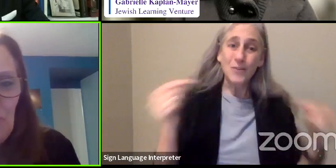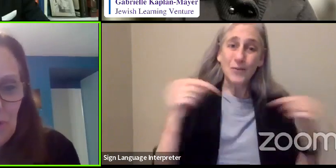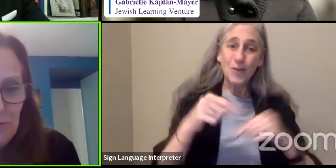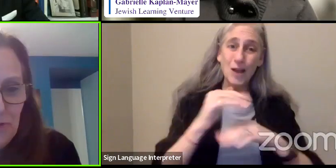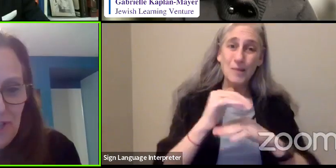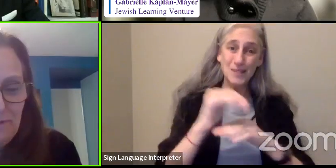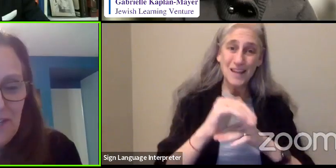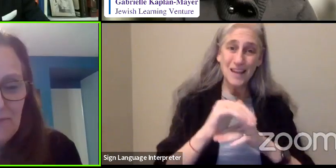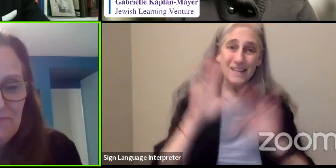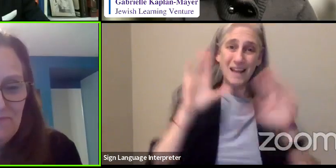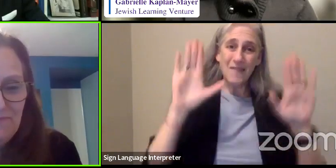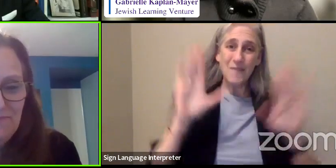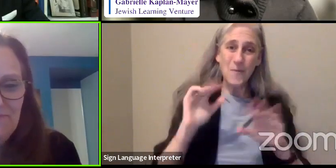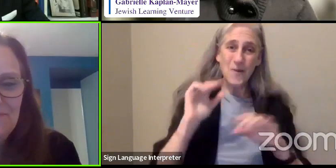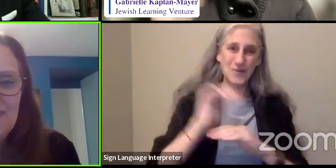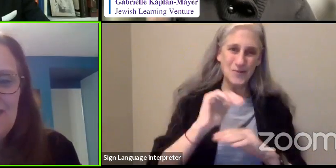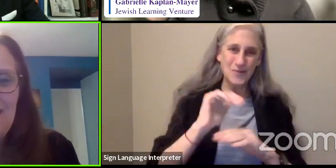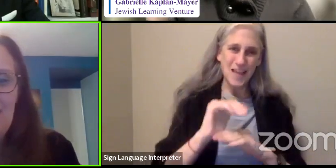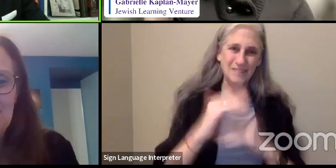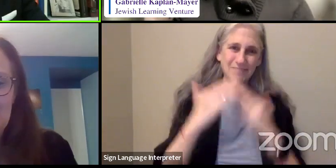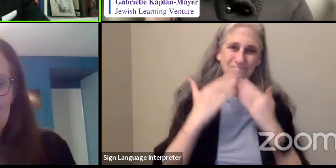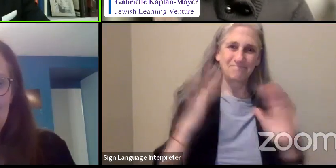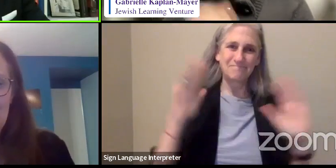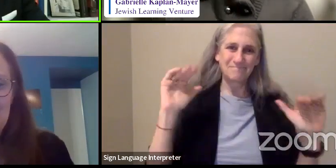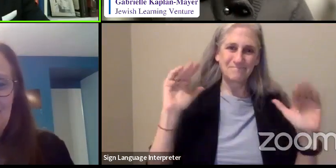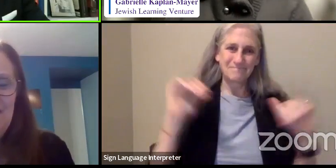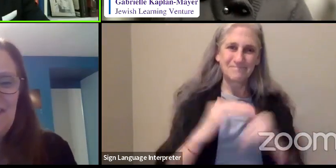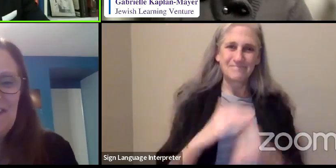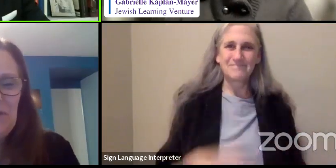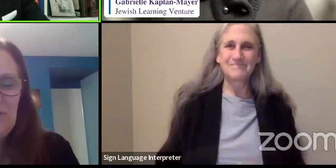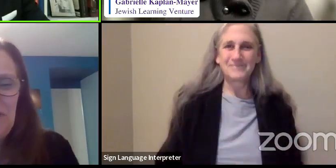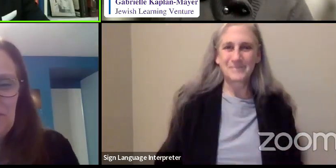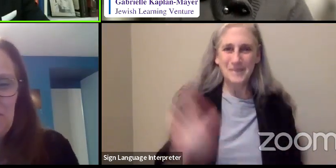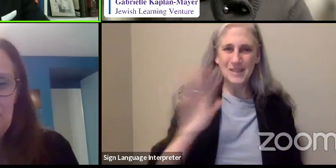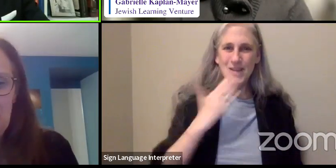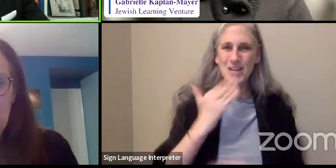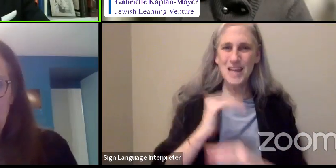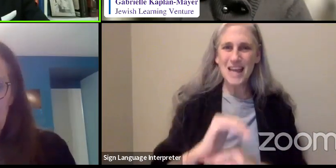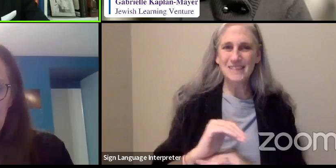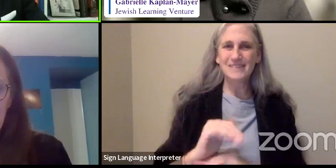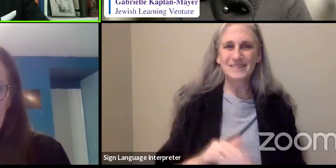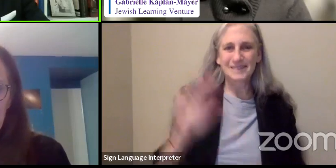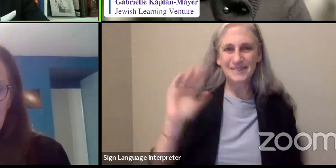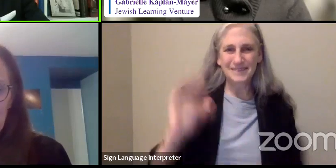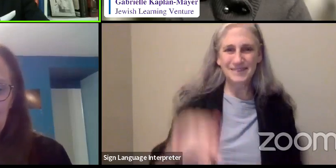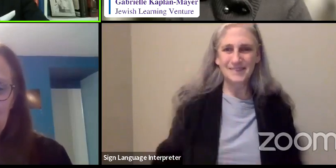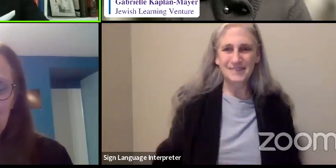and have a wonderful evening. Thank you. Thank you, Dr. Greenberg.